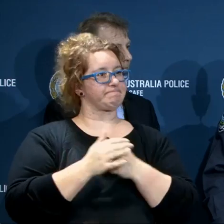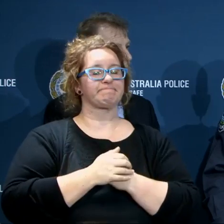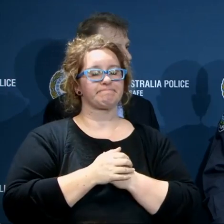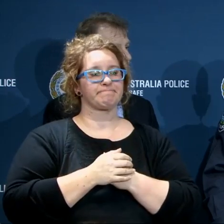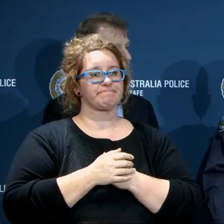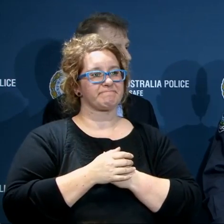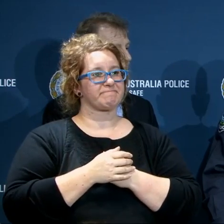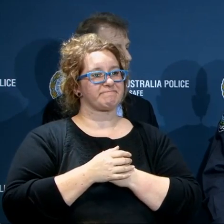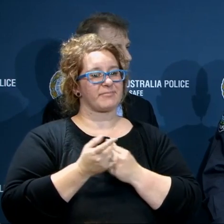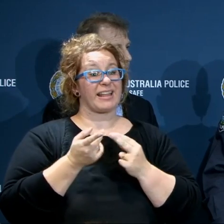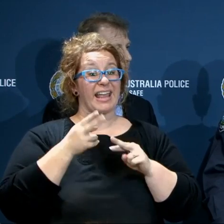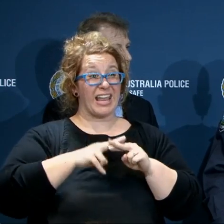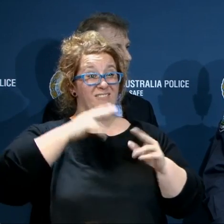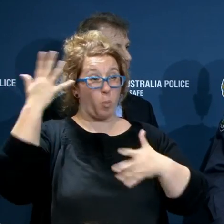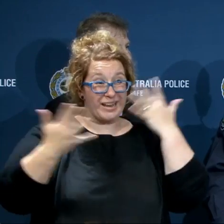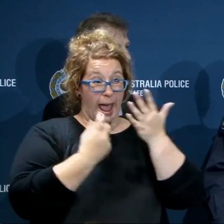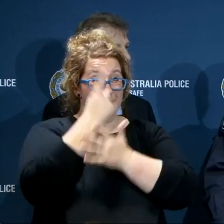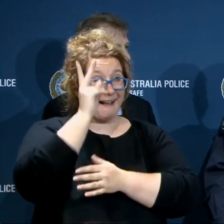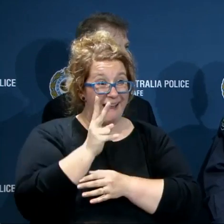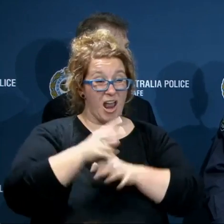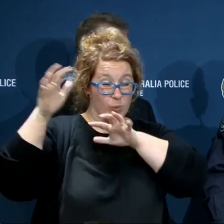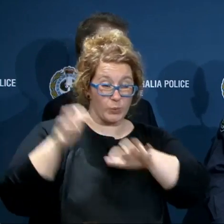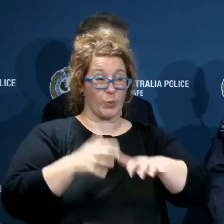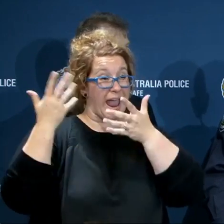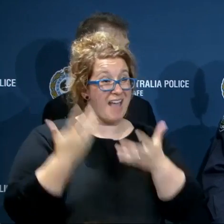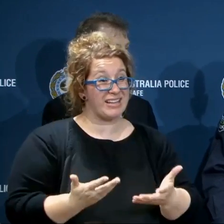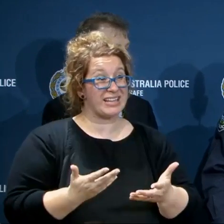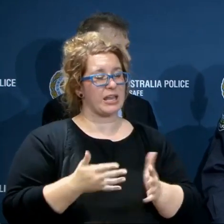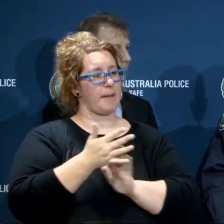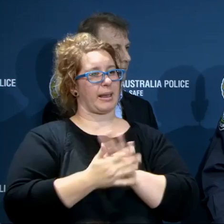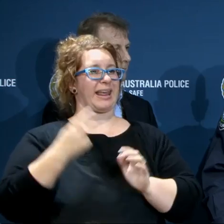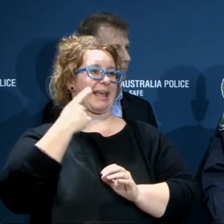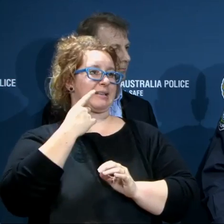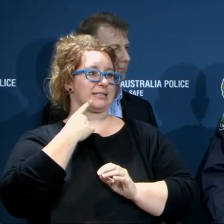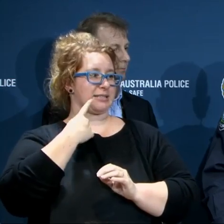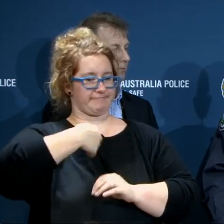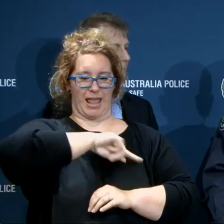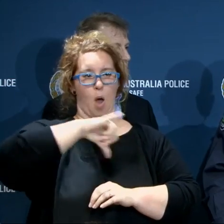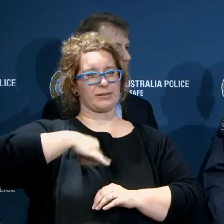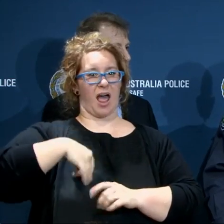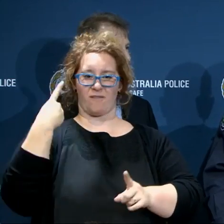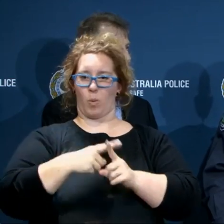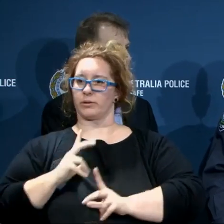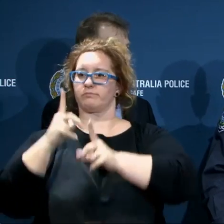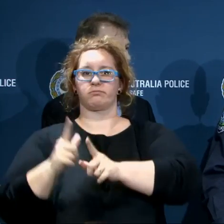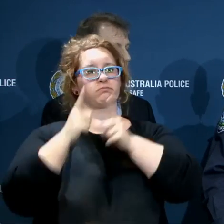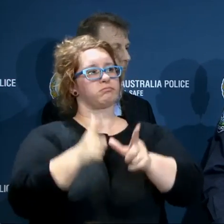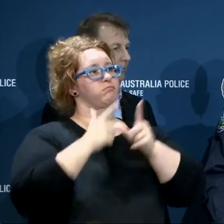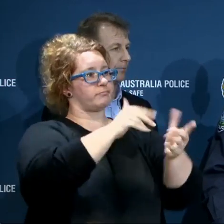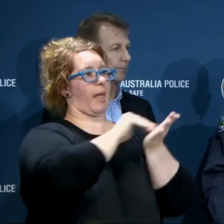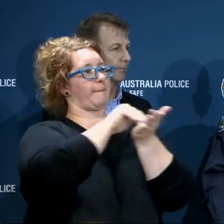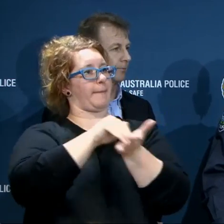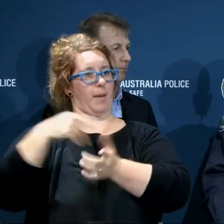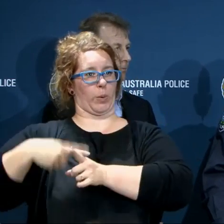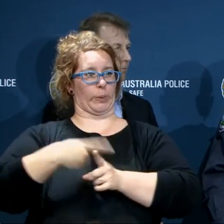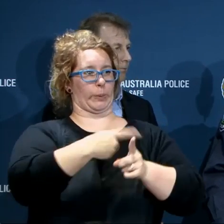destructive wind and significant rainfall, our emergency services can respond as quickly as they can. And we're reducing